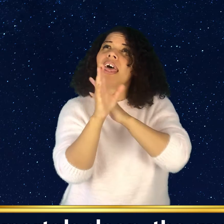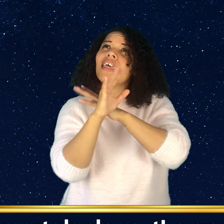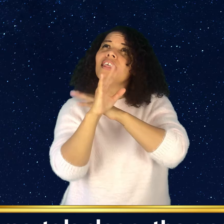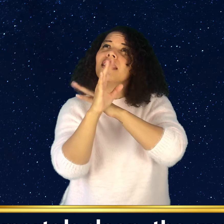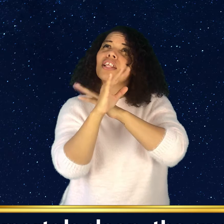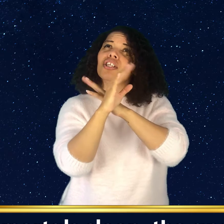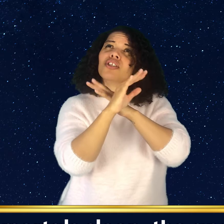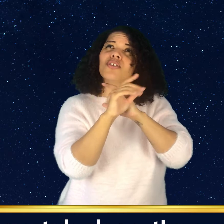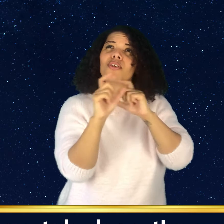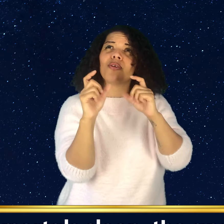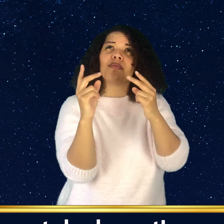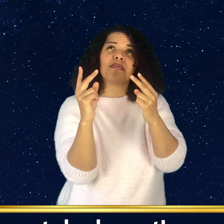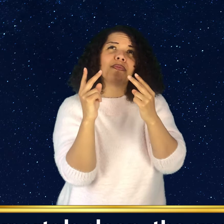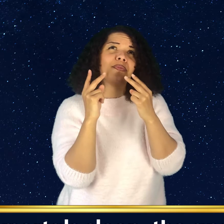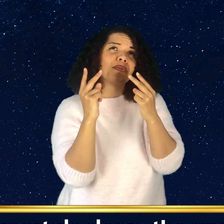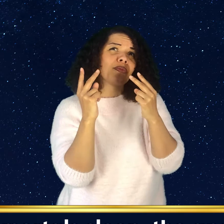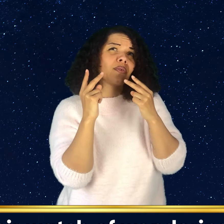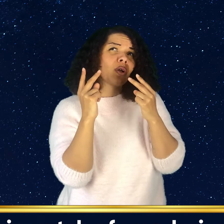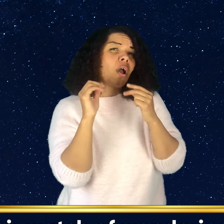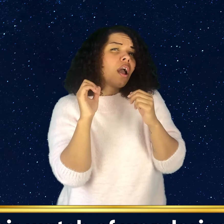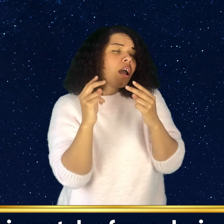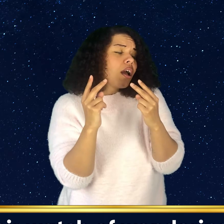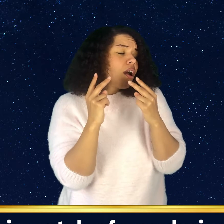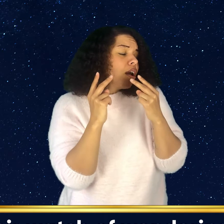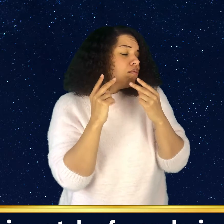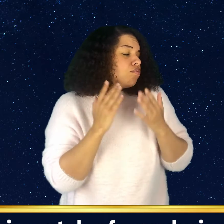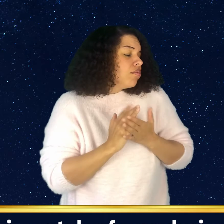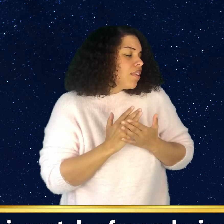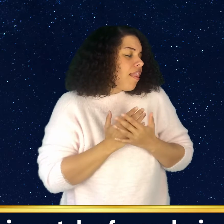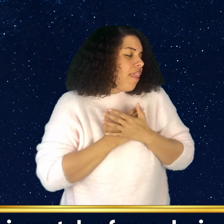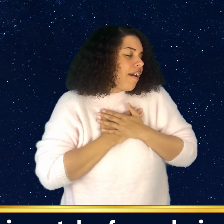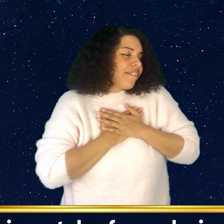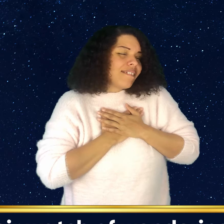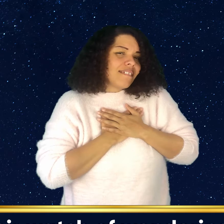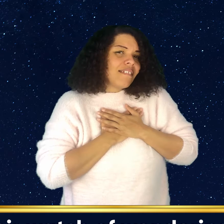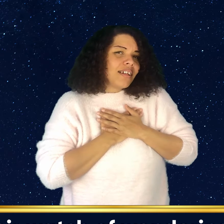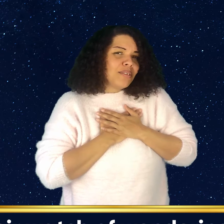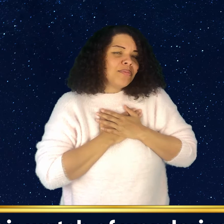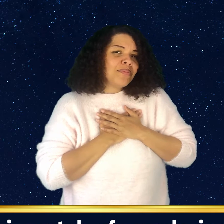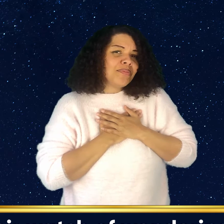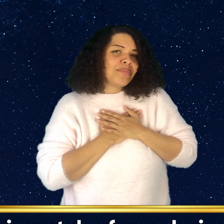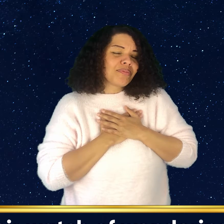the angels keep their watch of wandering love.